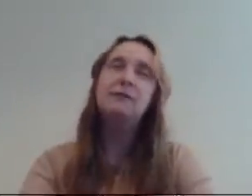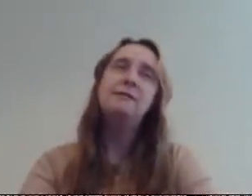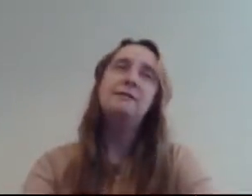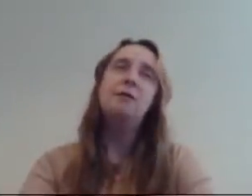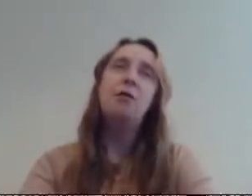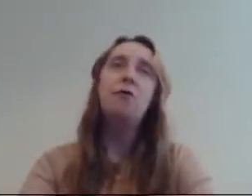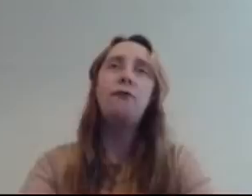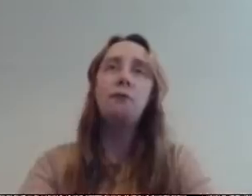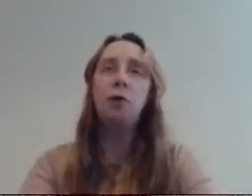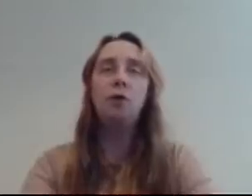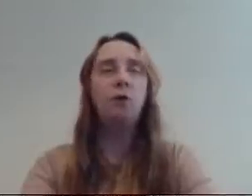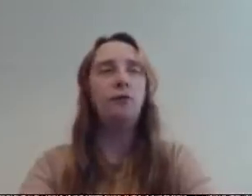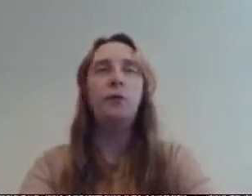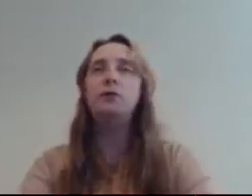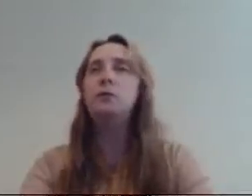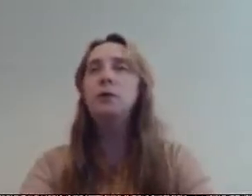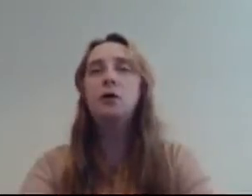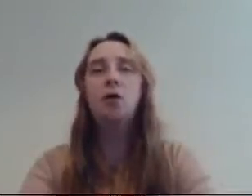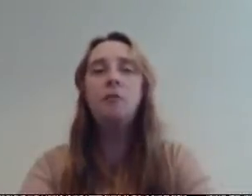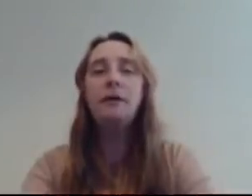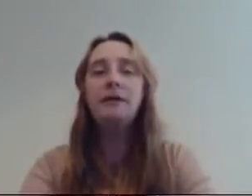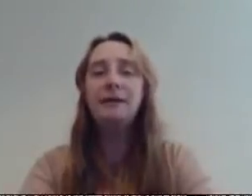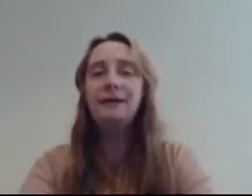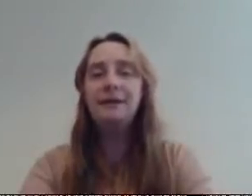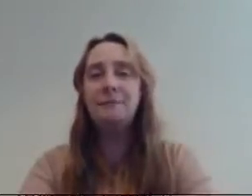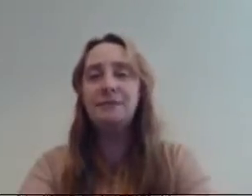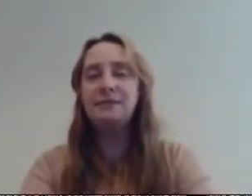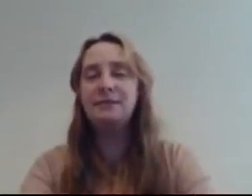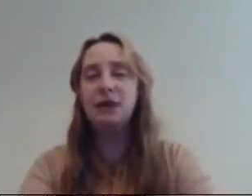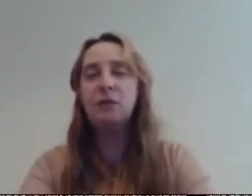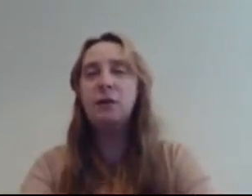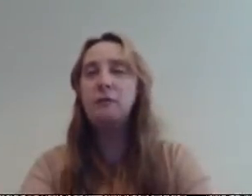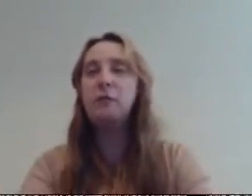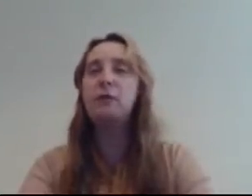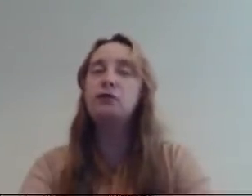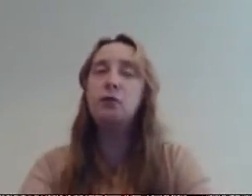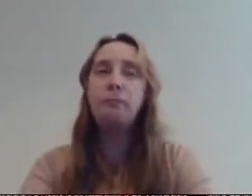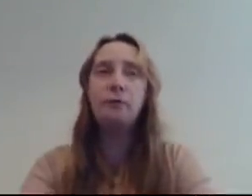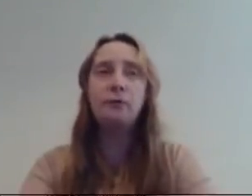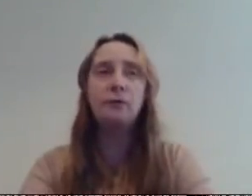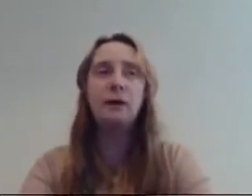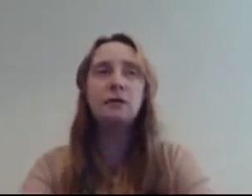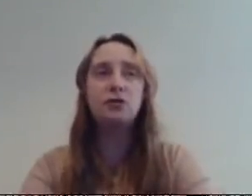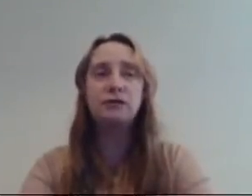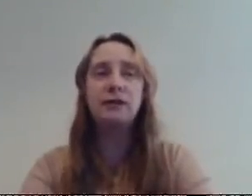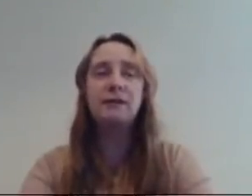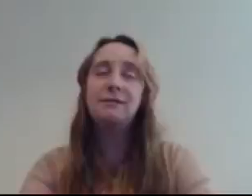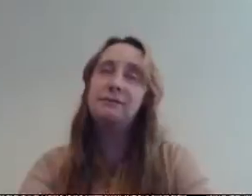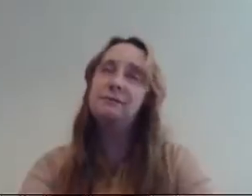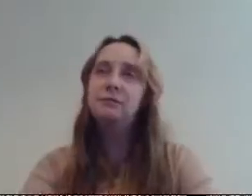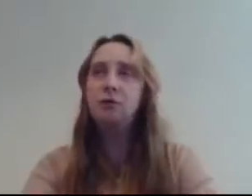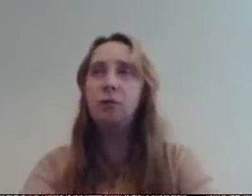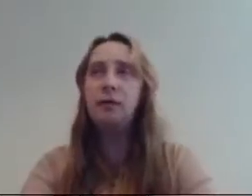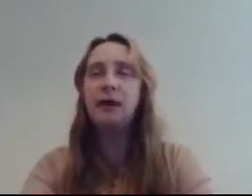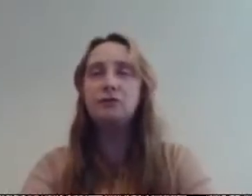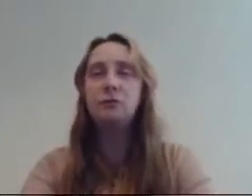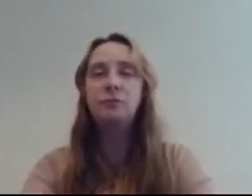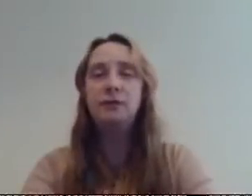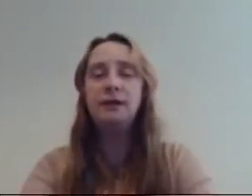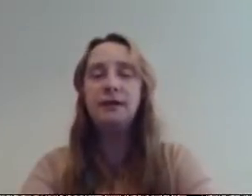off no off one job all my right mr zawa we're going to stop the match because he all might ask them see